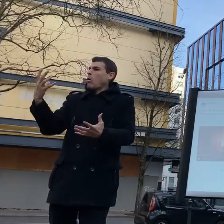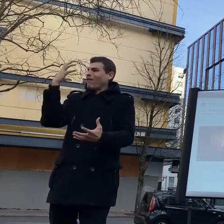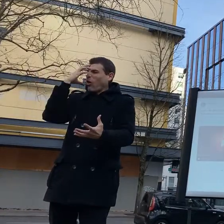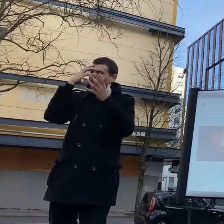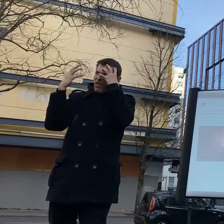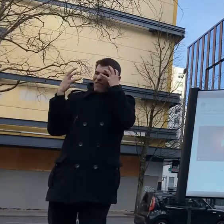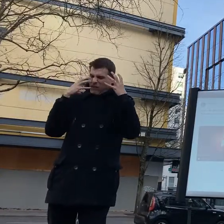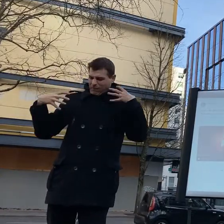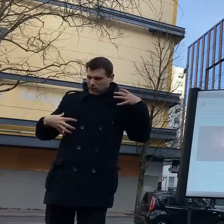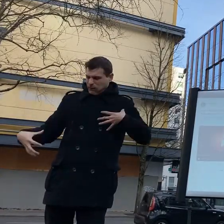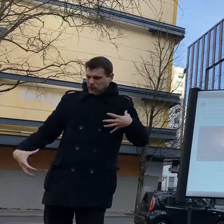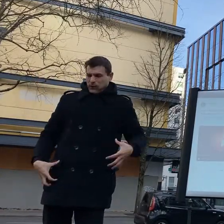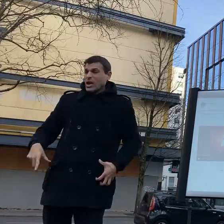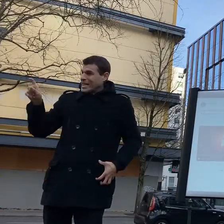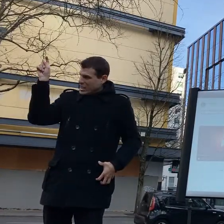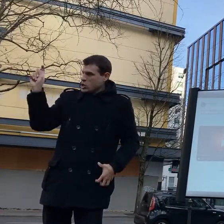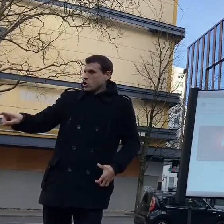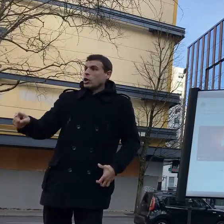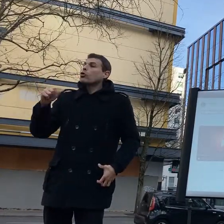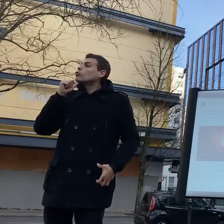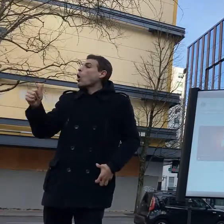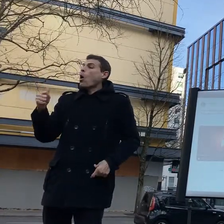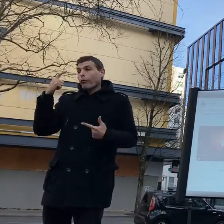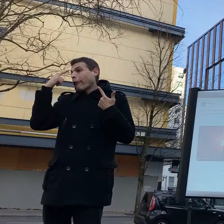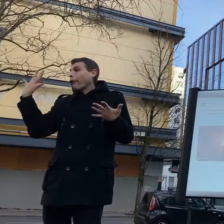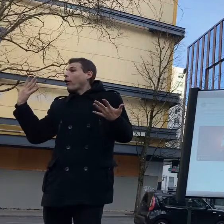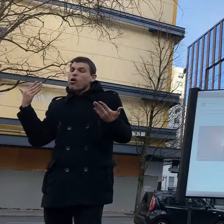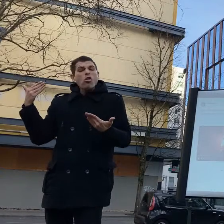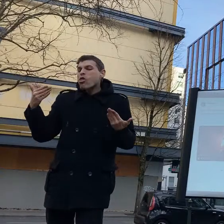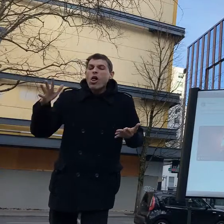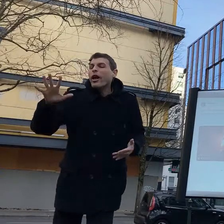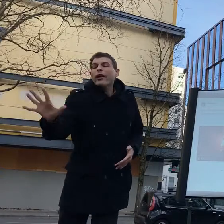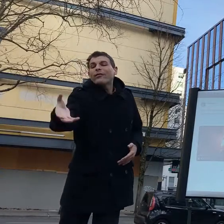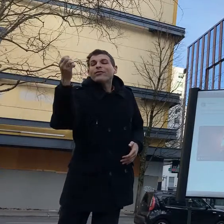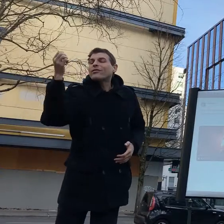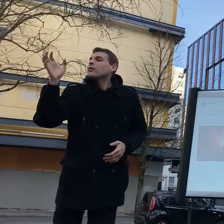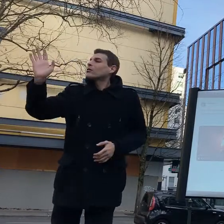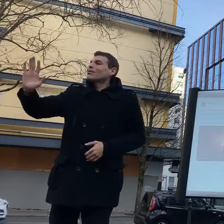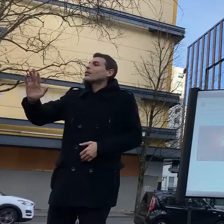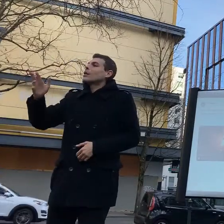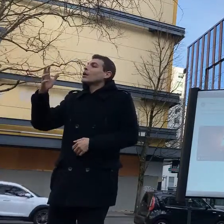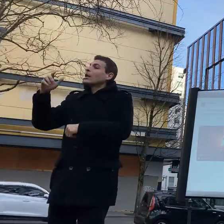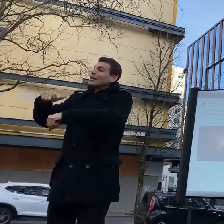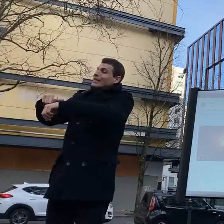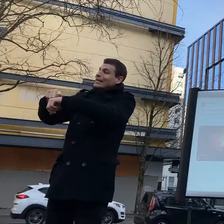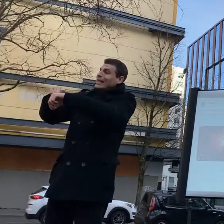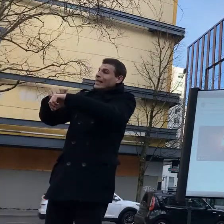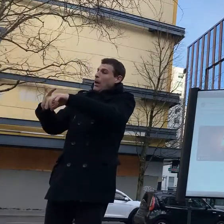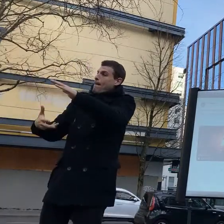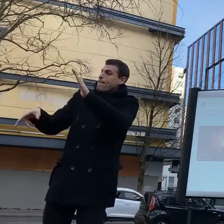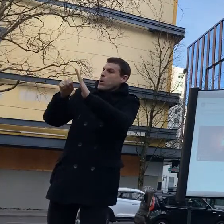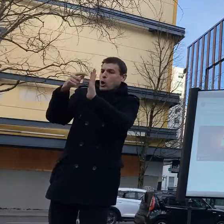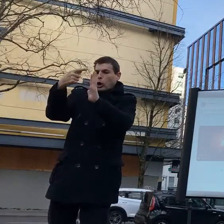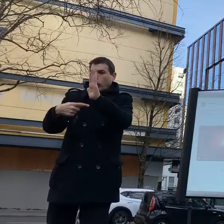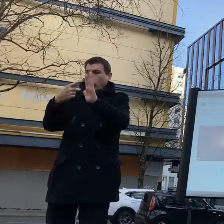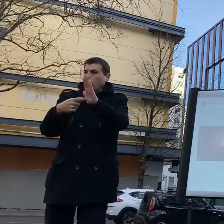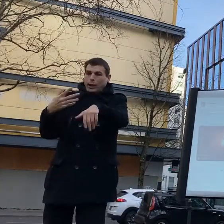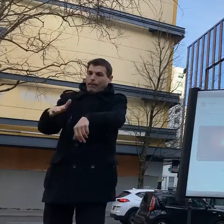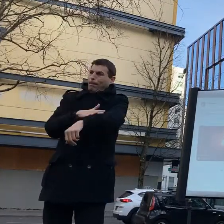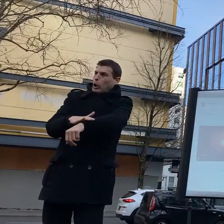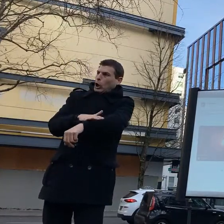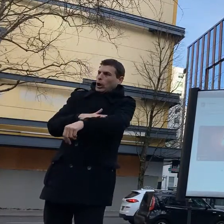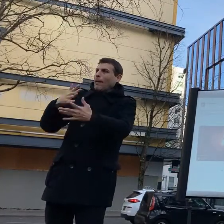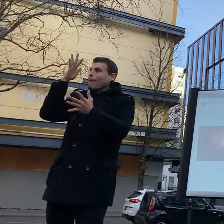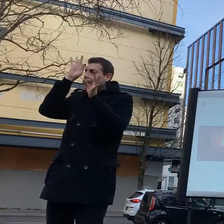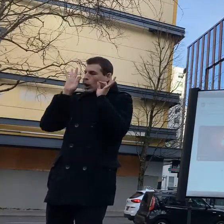and so thank you all for being here and listening to me talk for as long as i've talked um and at this point i'm going to stop talking